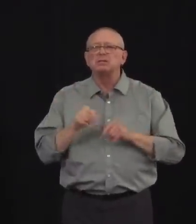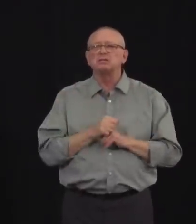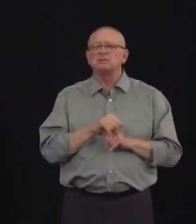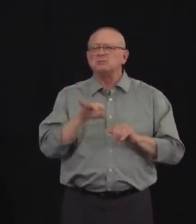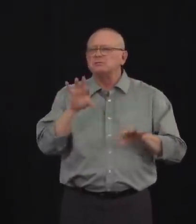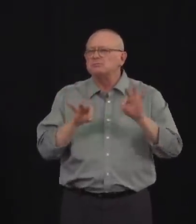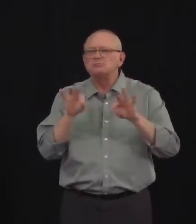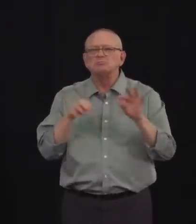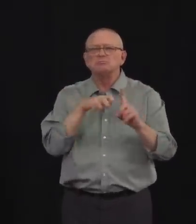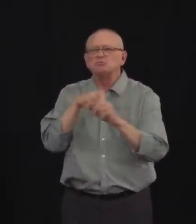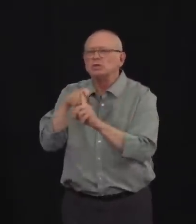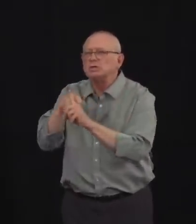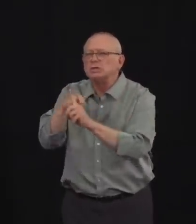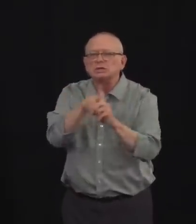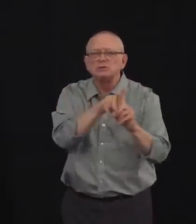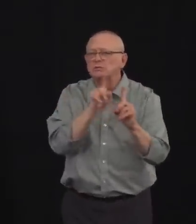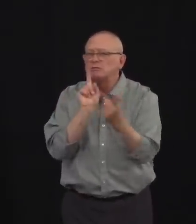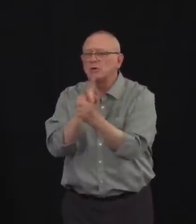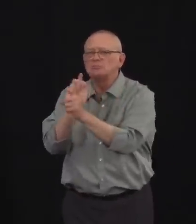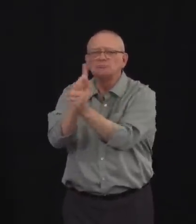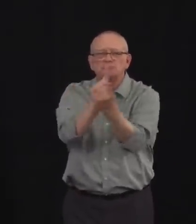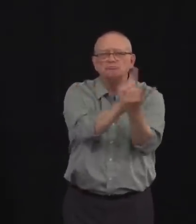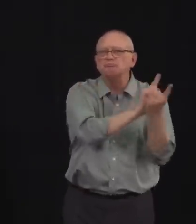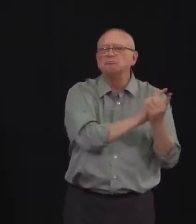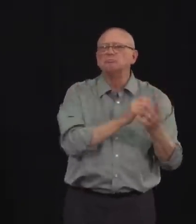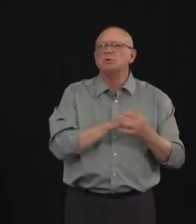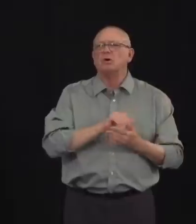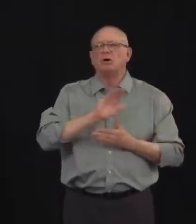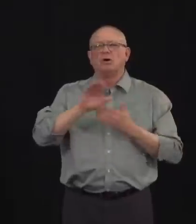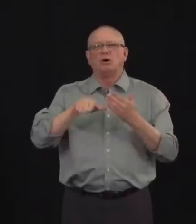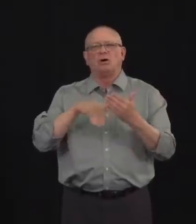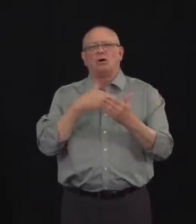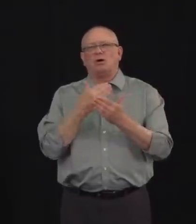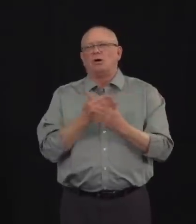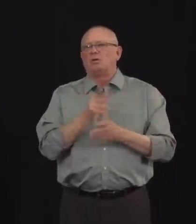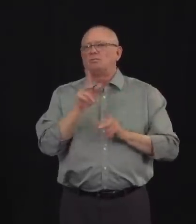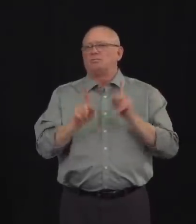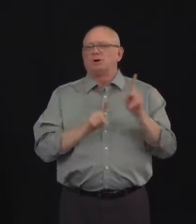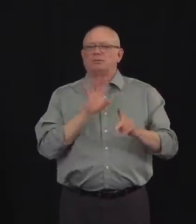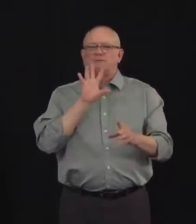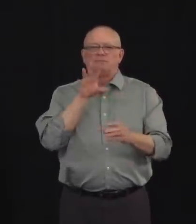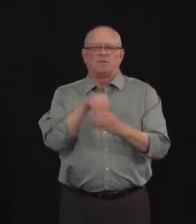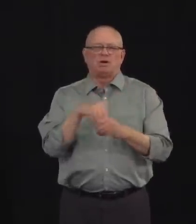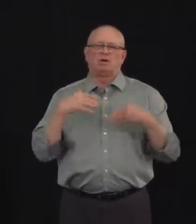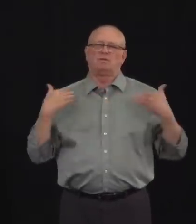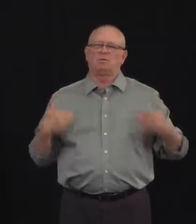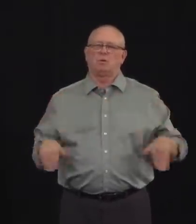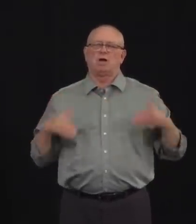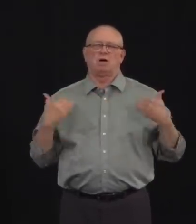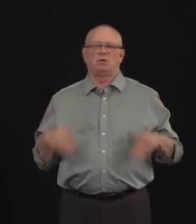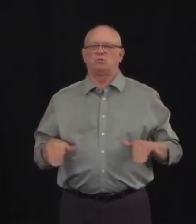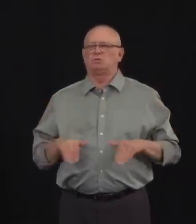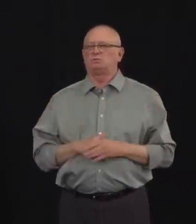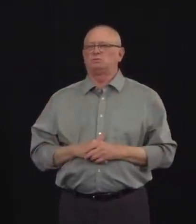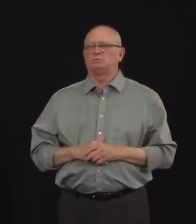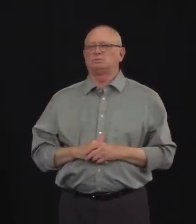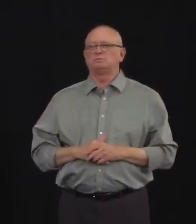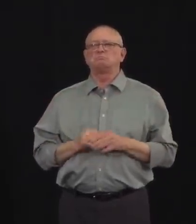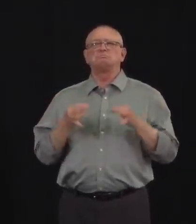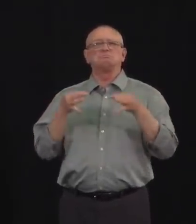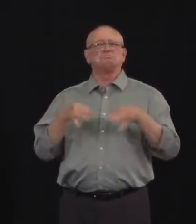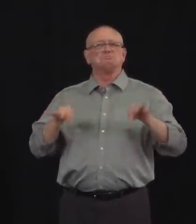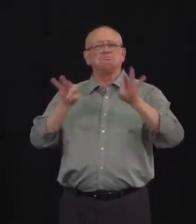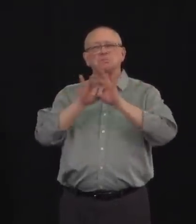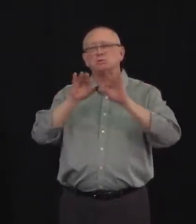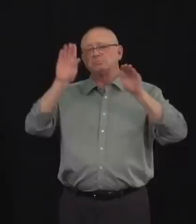nurses, and those working at assessment centres. Strategic testing is essential to Alberta's relaunch. Over the